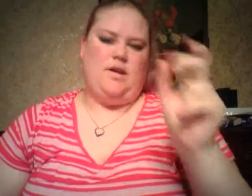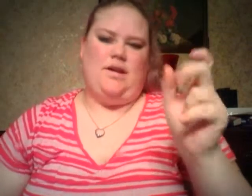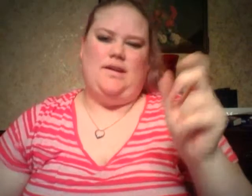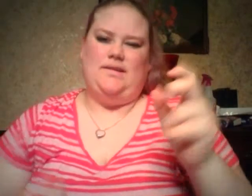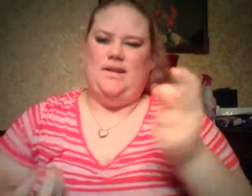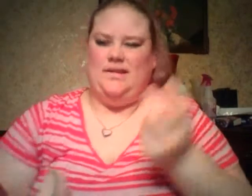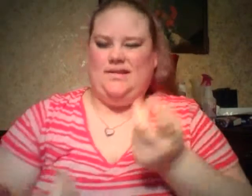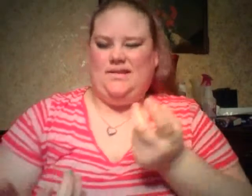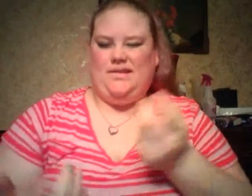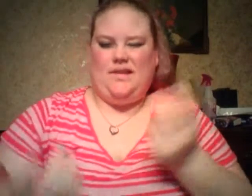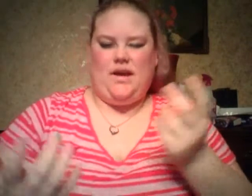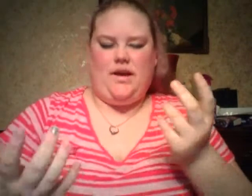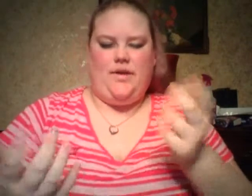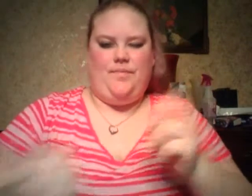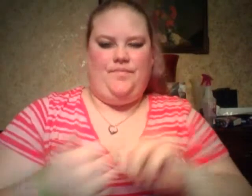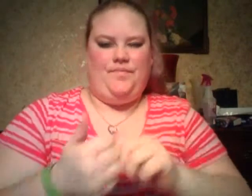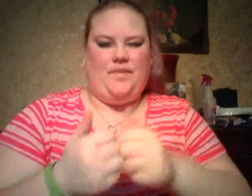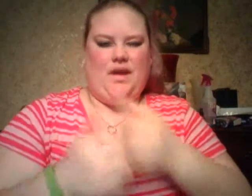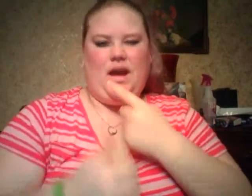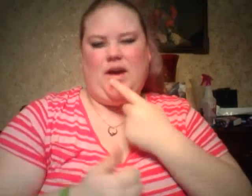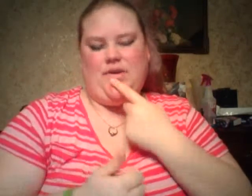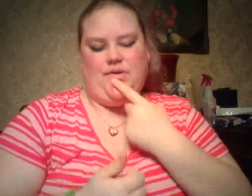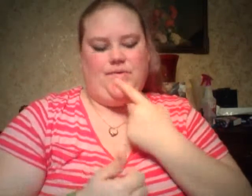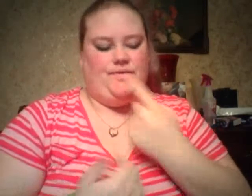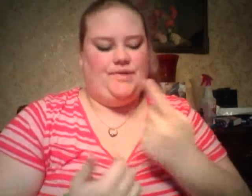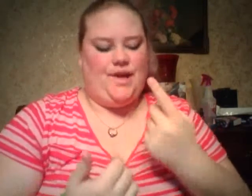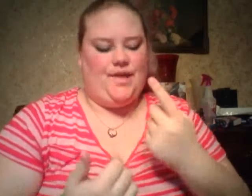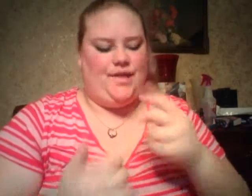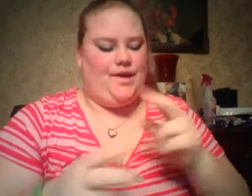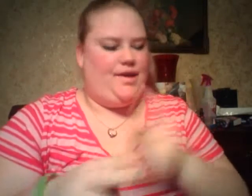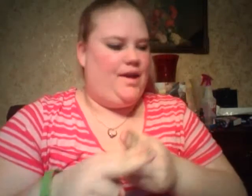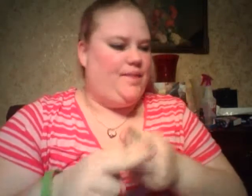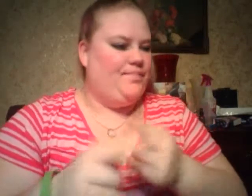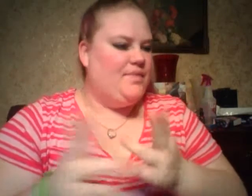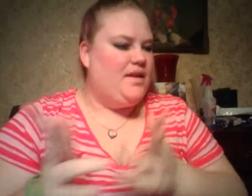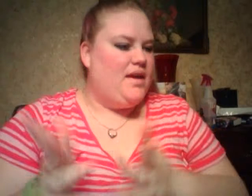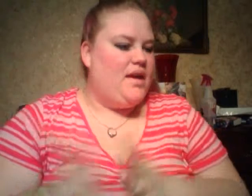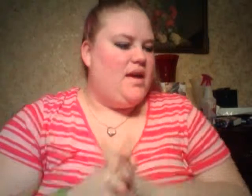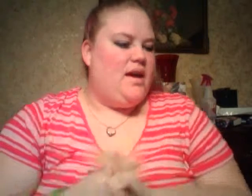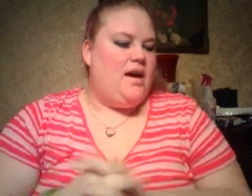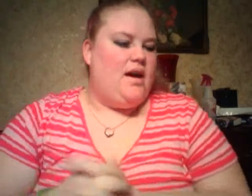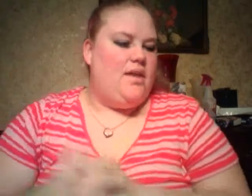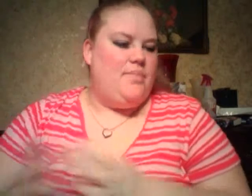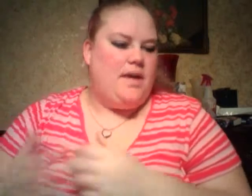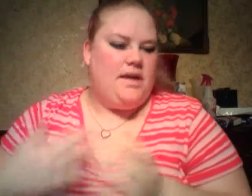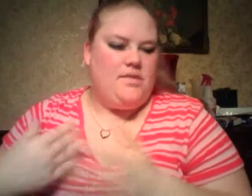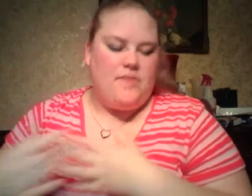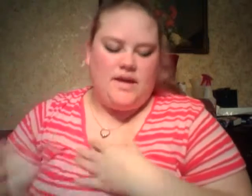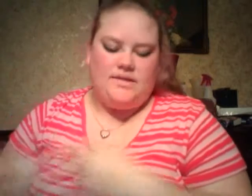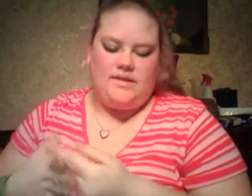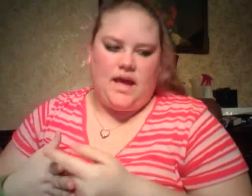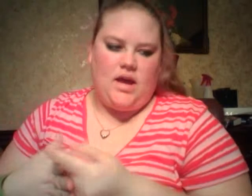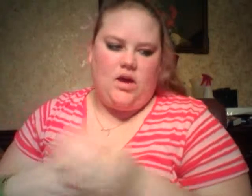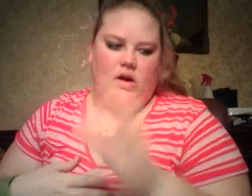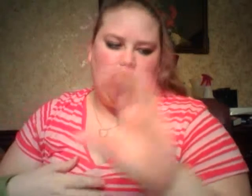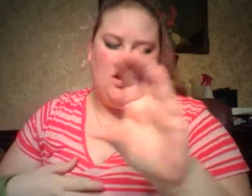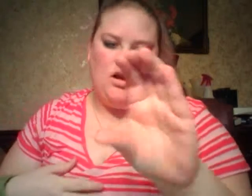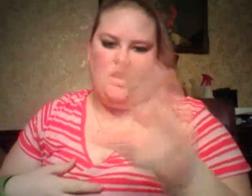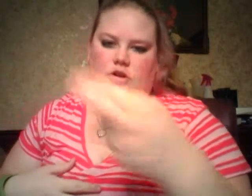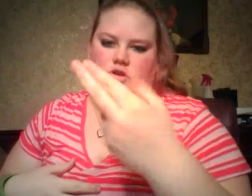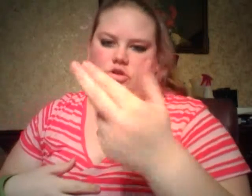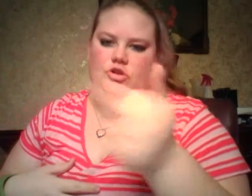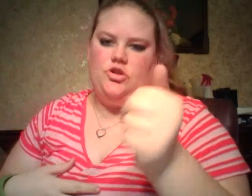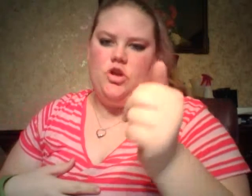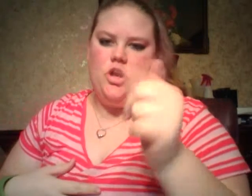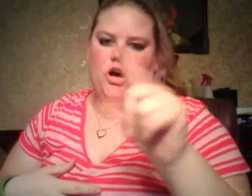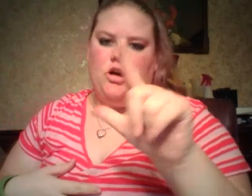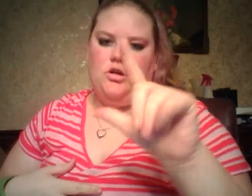I guess that's how you say the name. Anyways, they are chalk